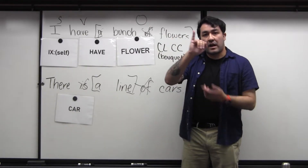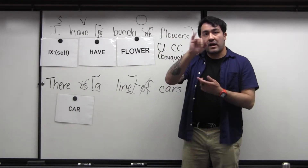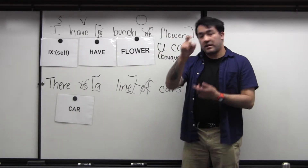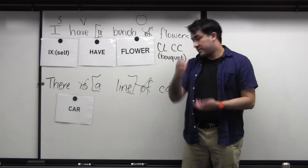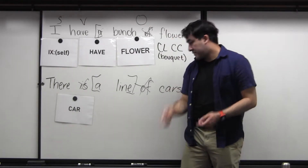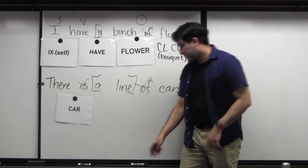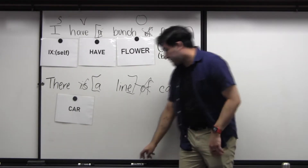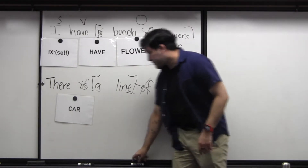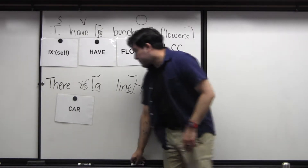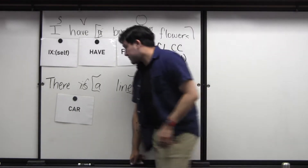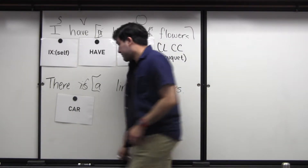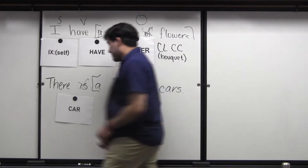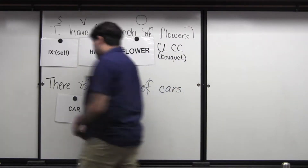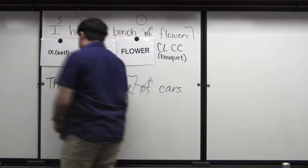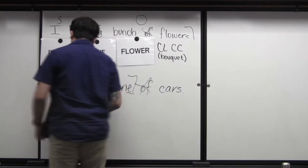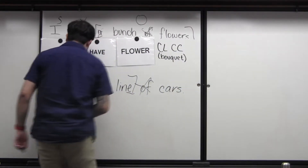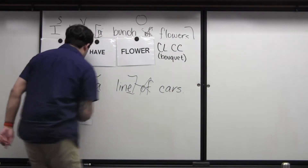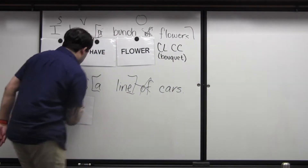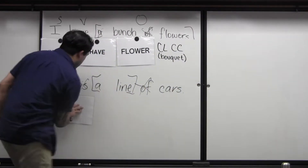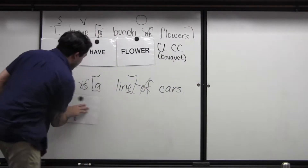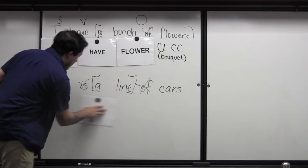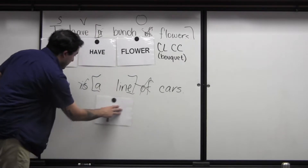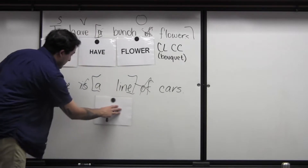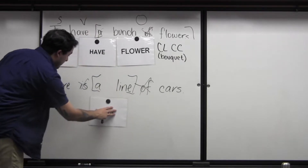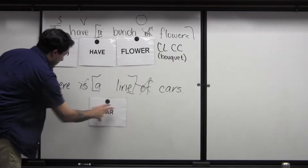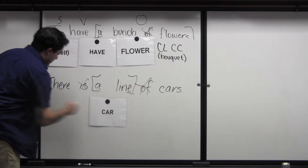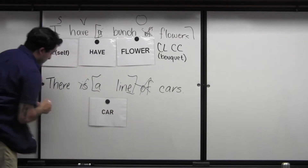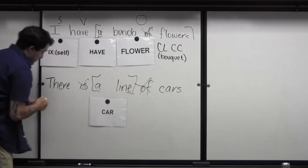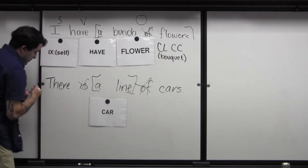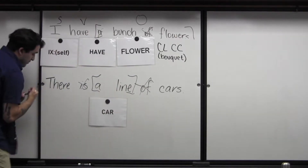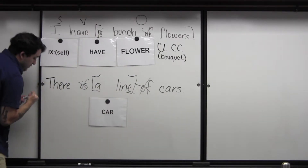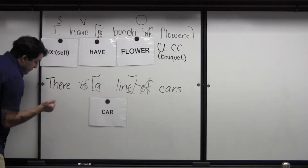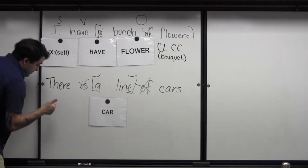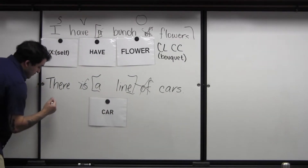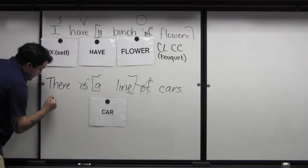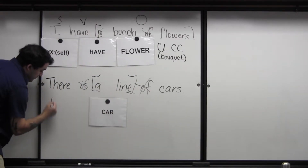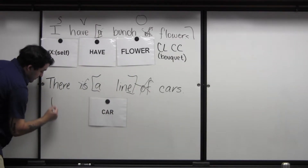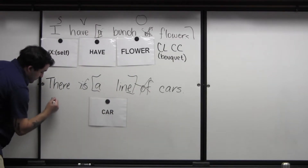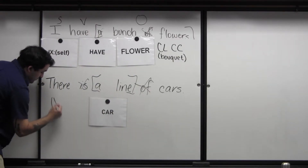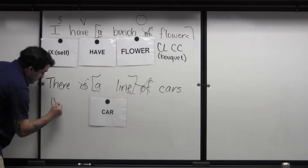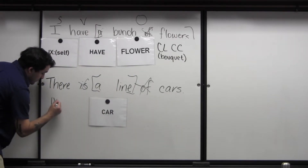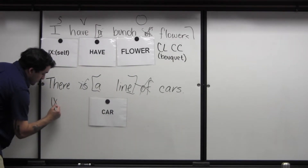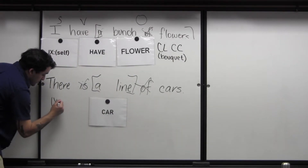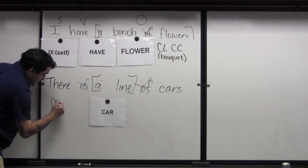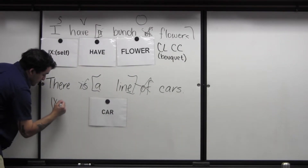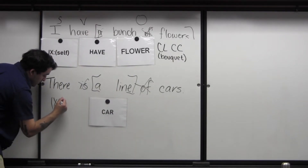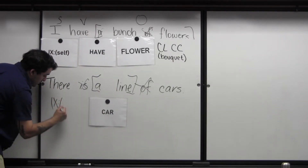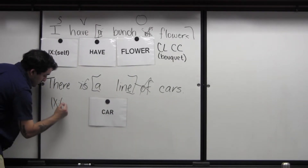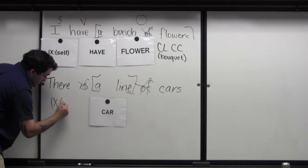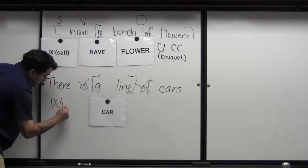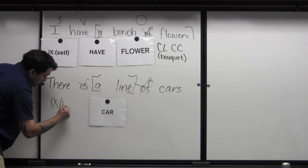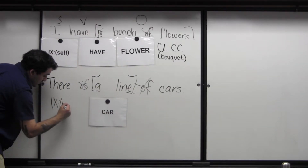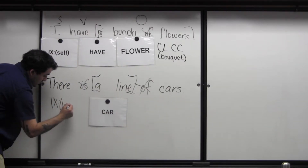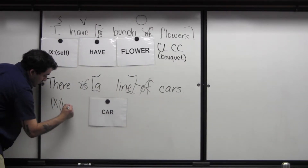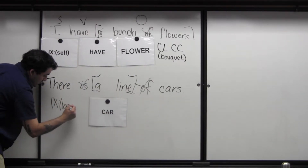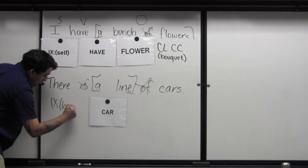a reference, an IX. So we can just move car over a bit, right, and add in IX colon and the parentheses